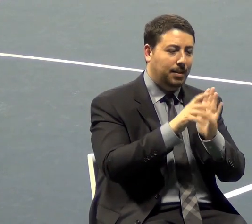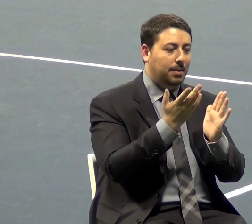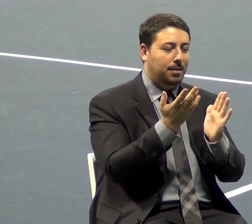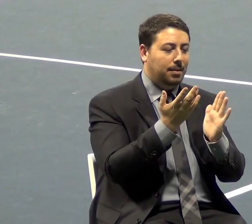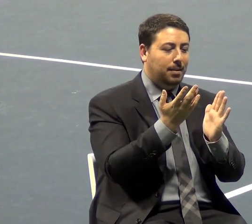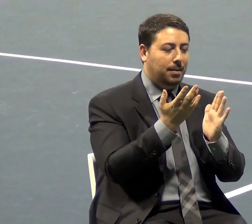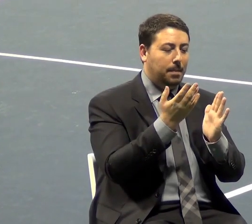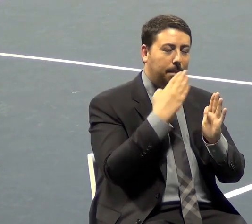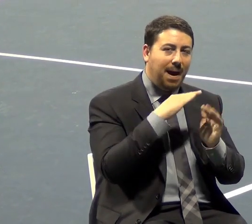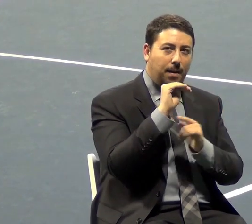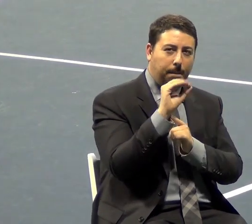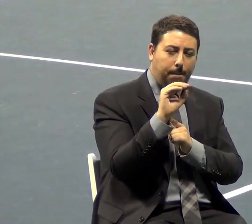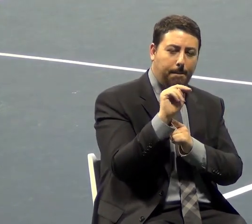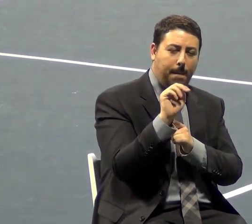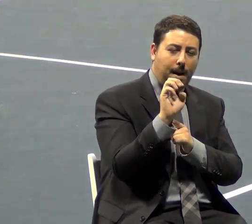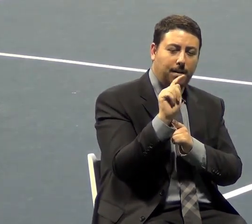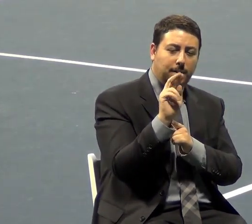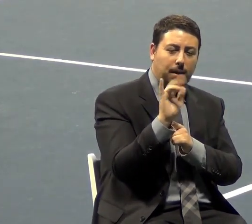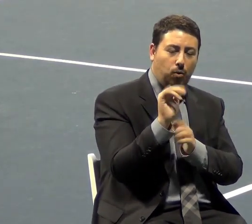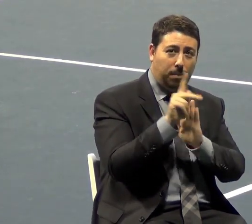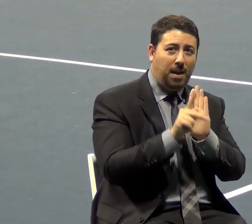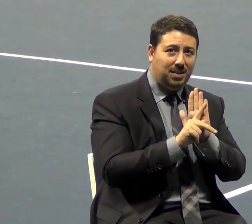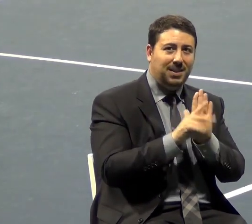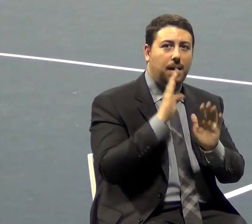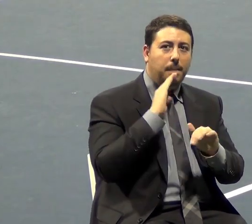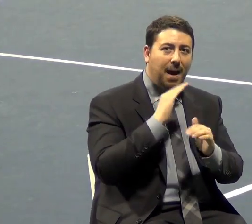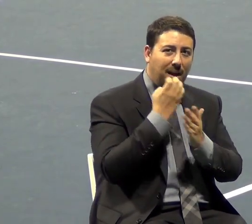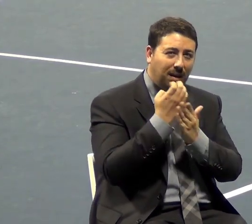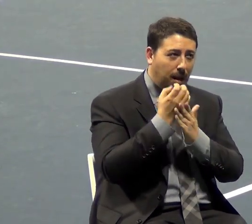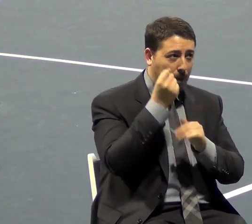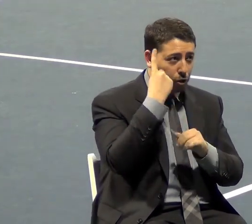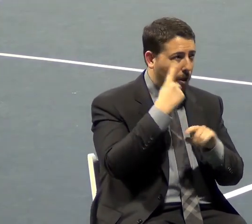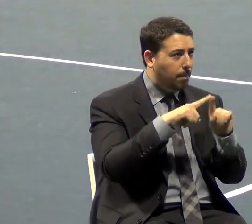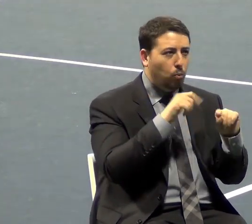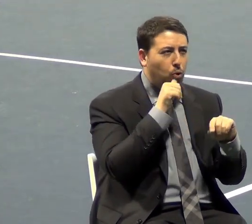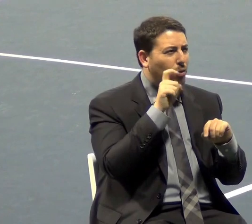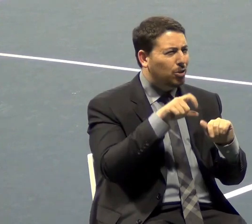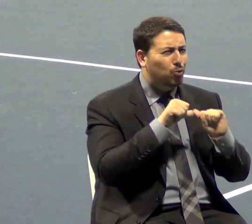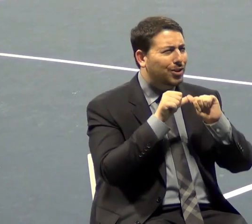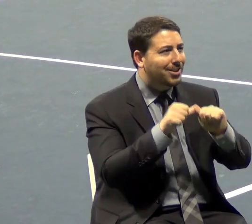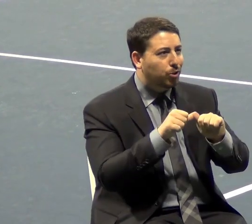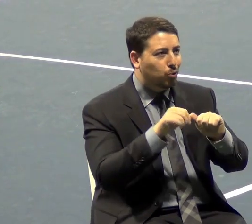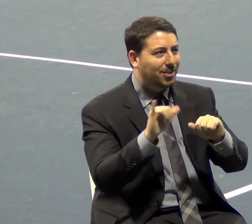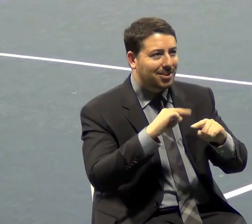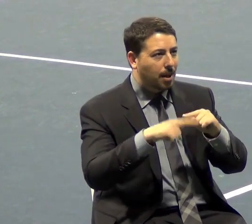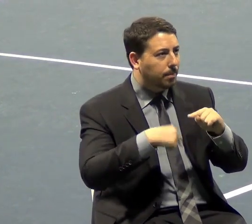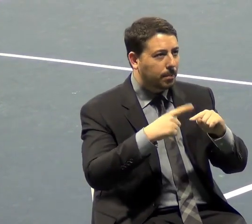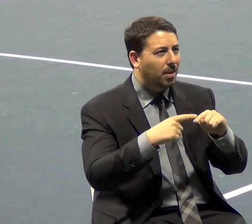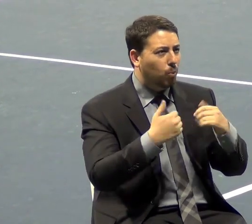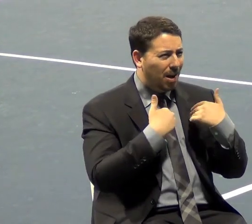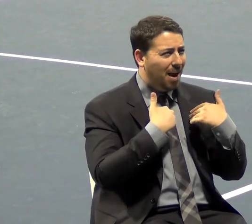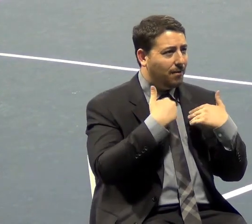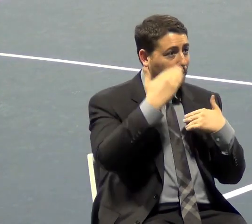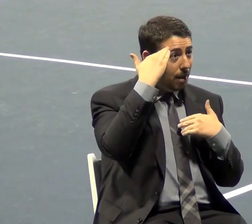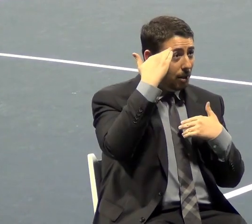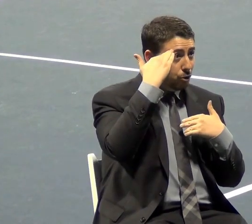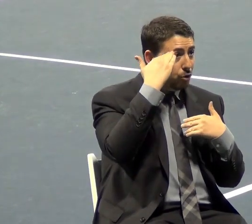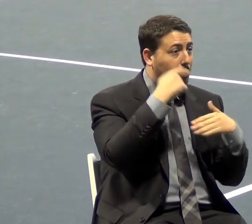But we don't need to continue to do this. There's a better knowledge about monetary policy and economic system now than ever before.